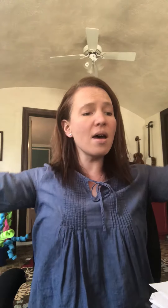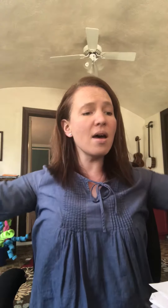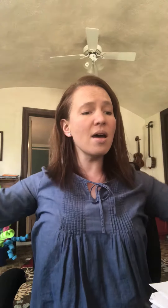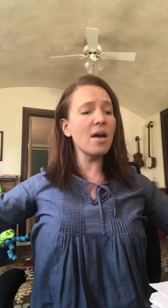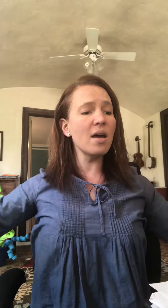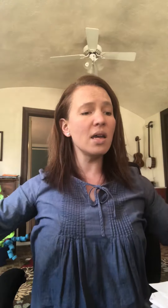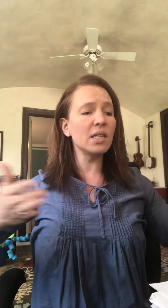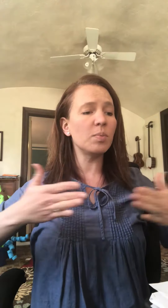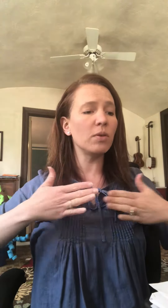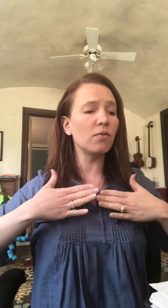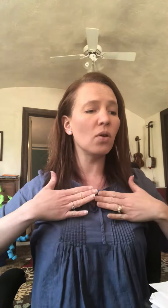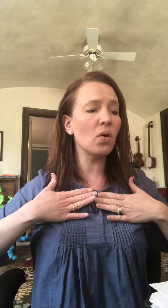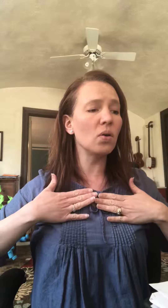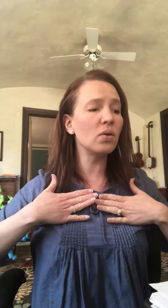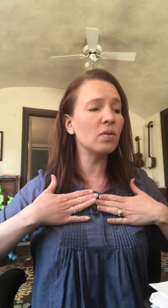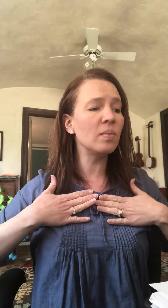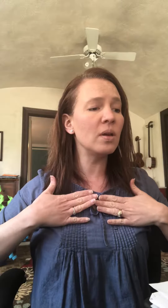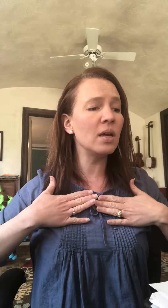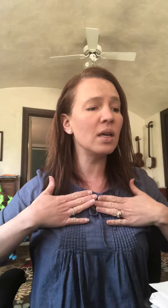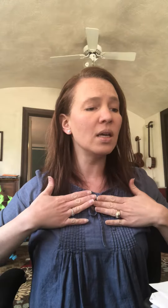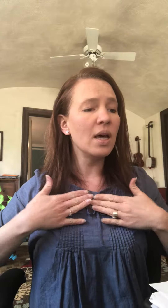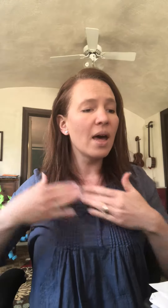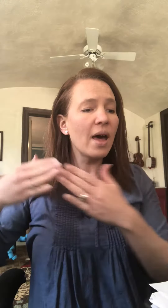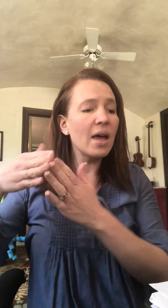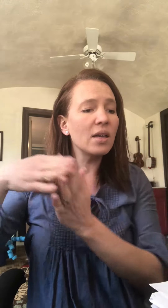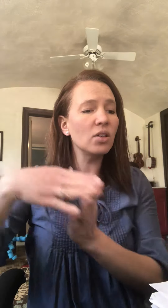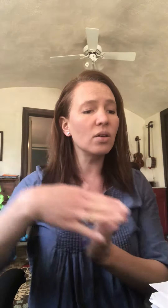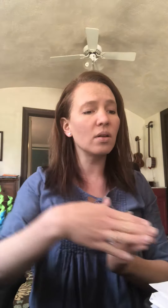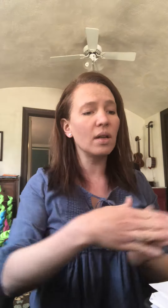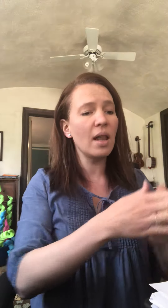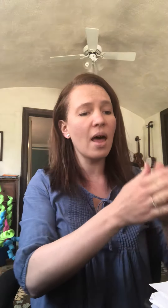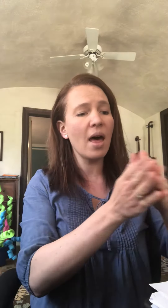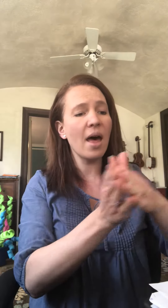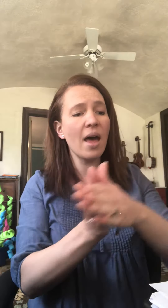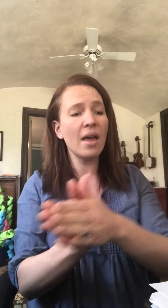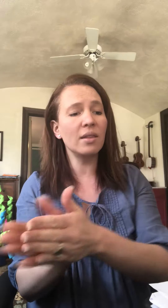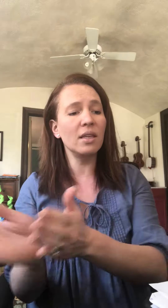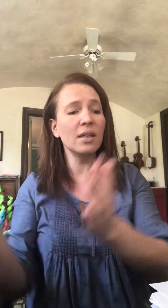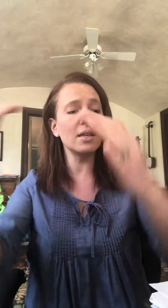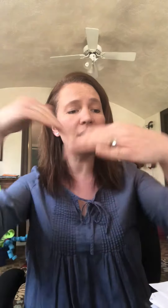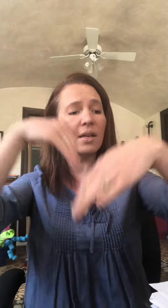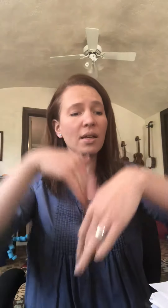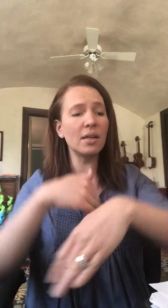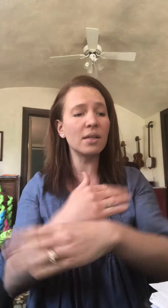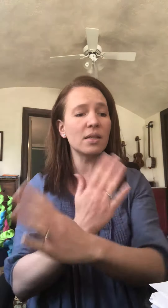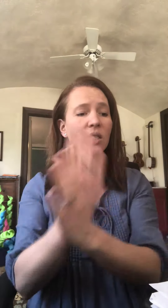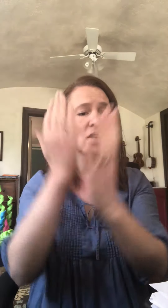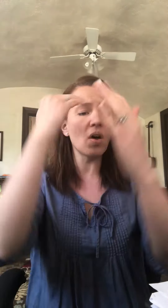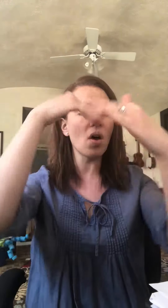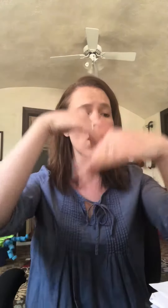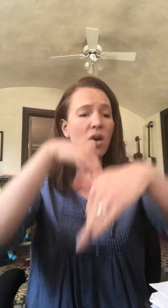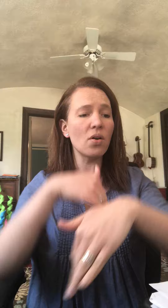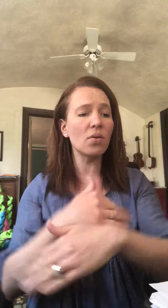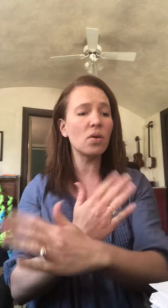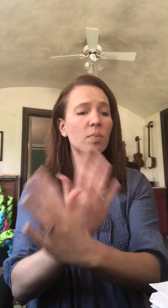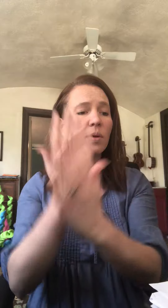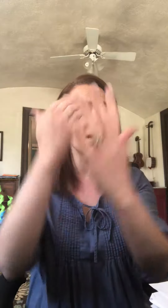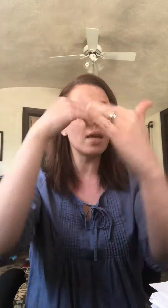before me And I'll glide this open